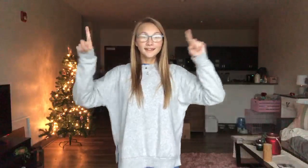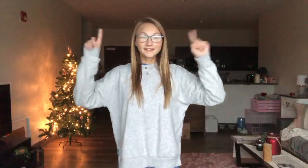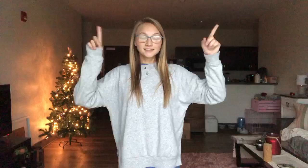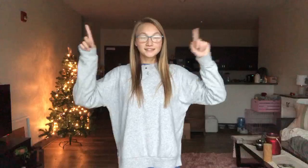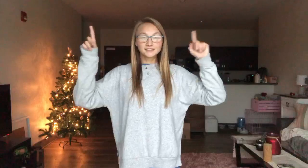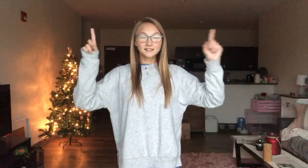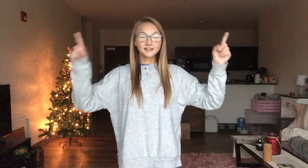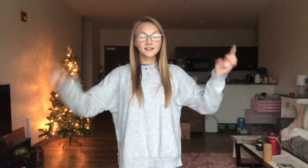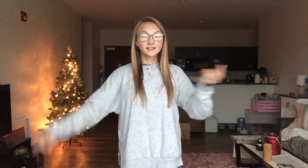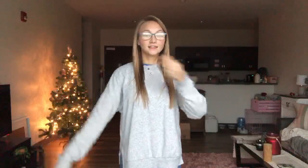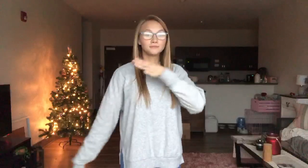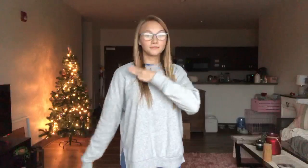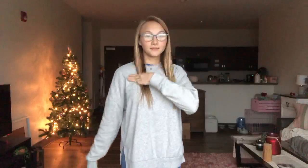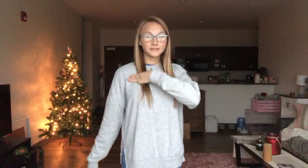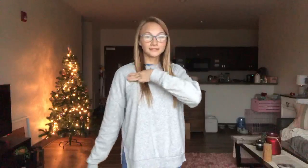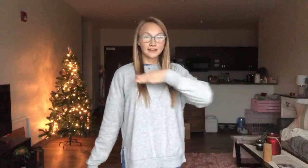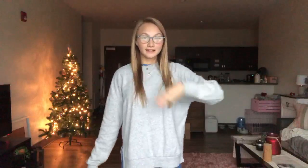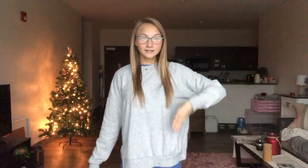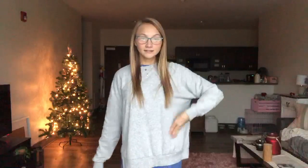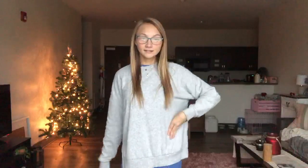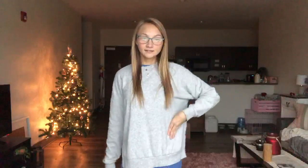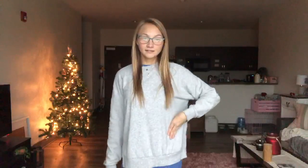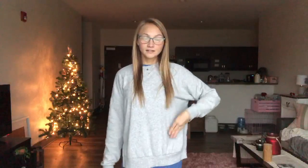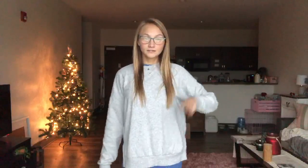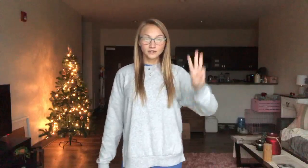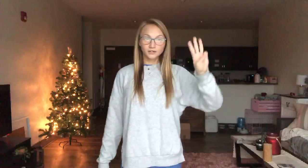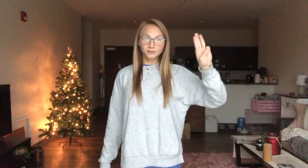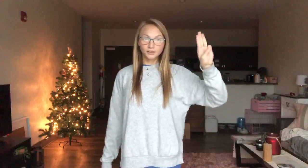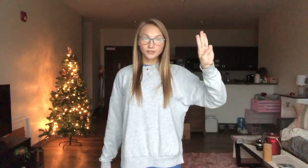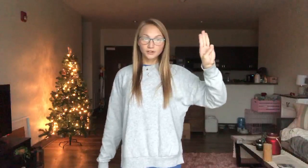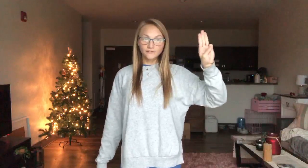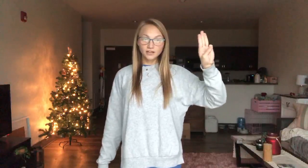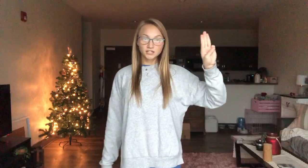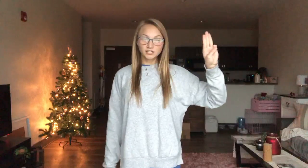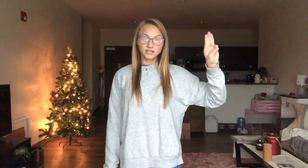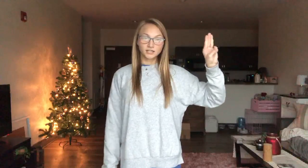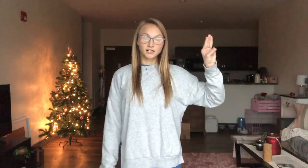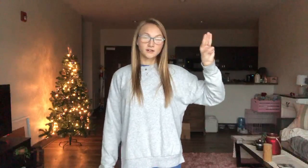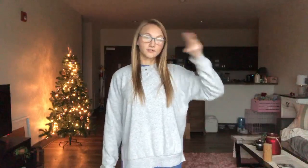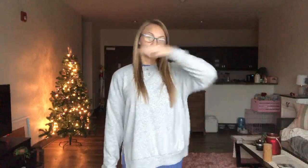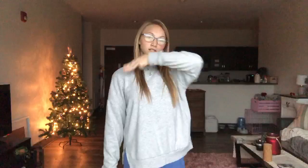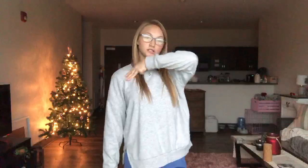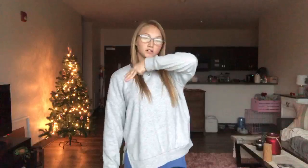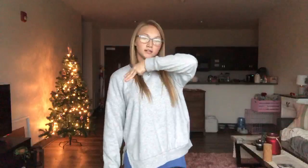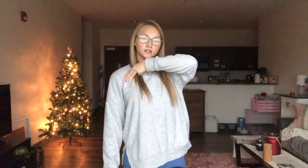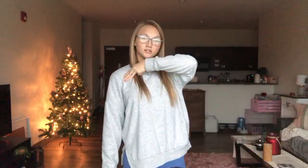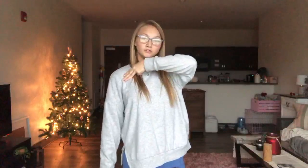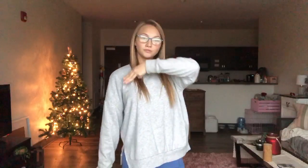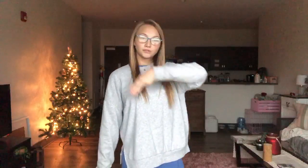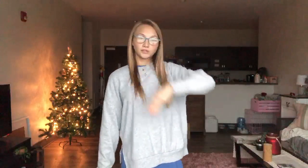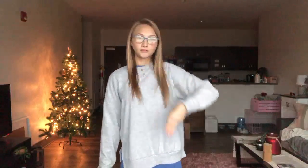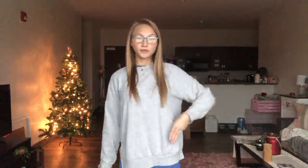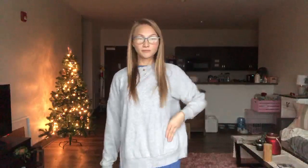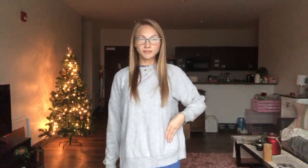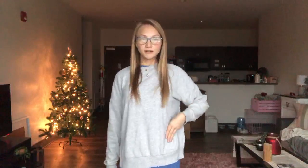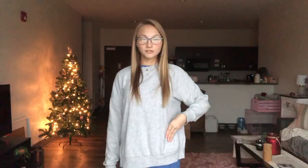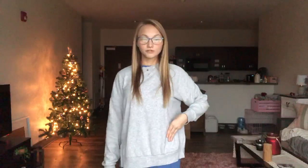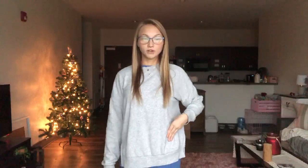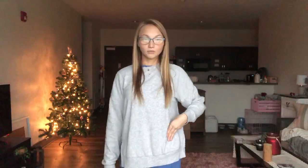he is the Messiah. We're going to put three fingers together. We're going to start at our shoulder, and we're going to bring him down to our